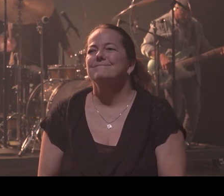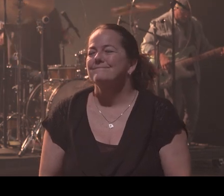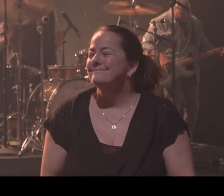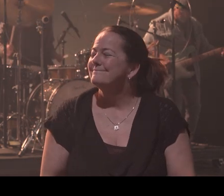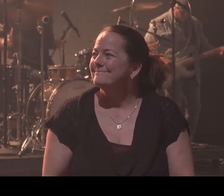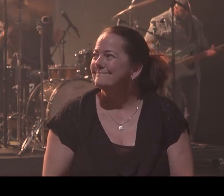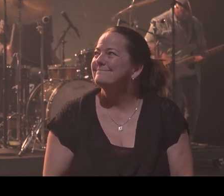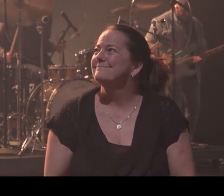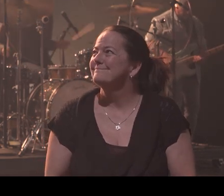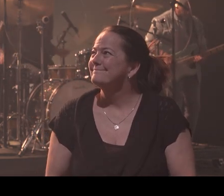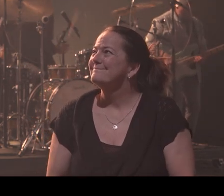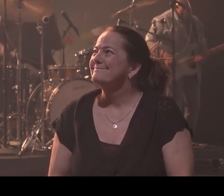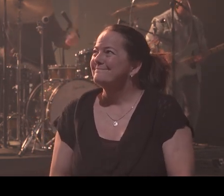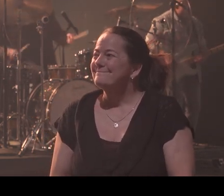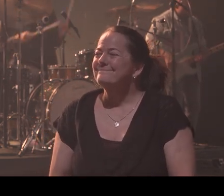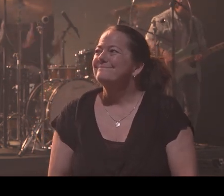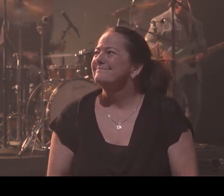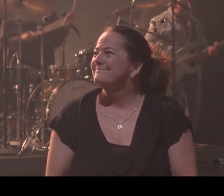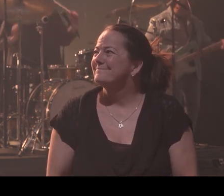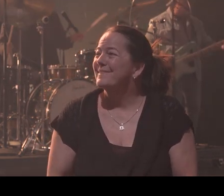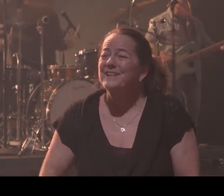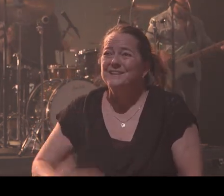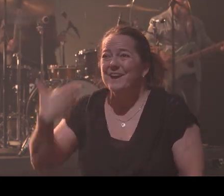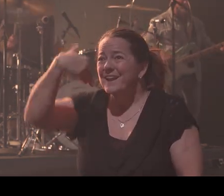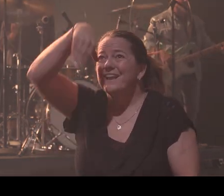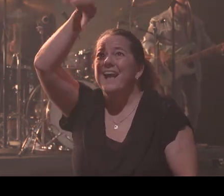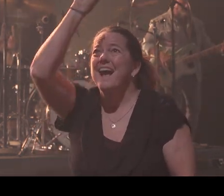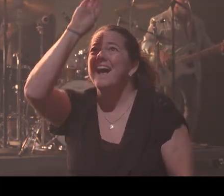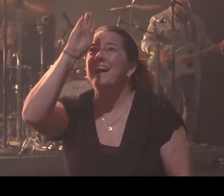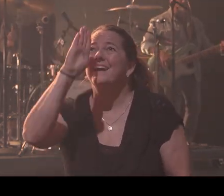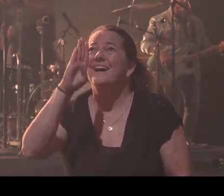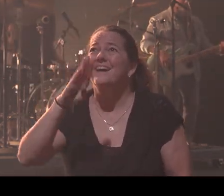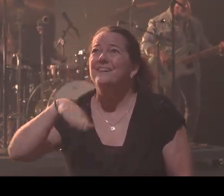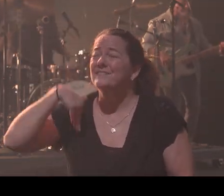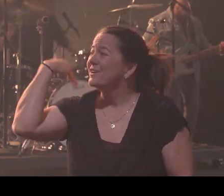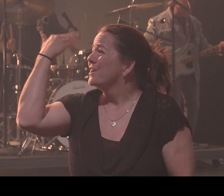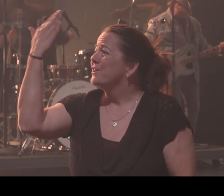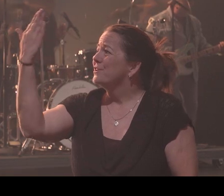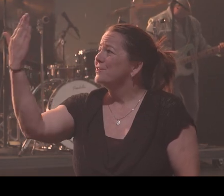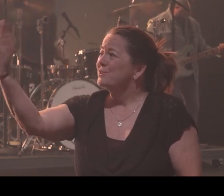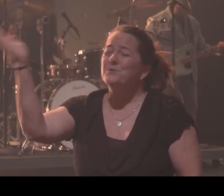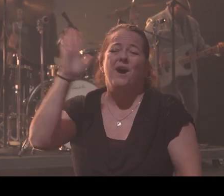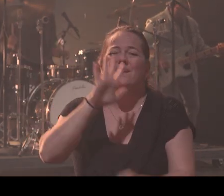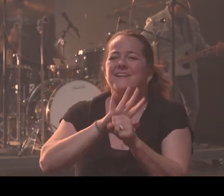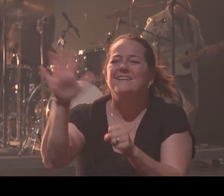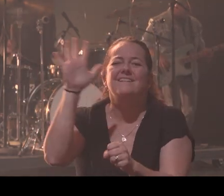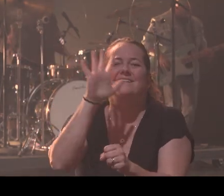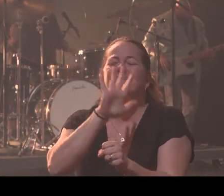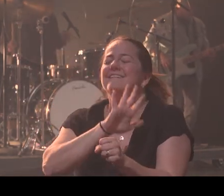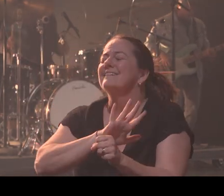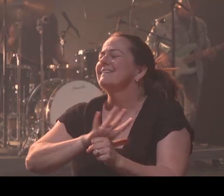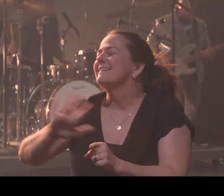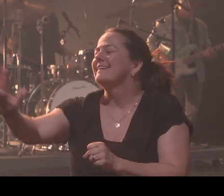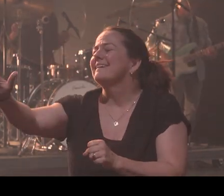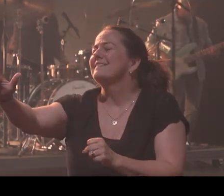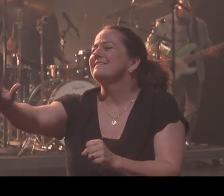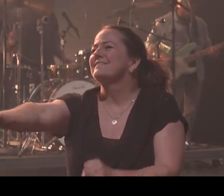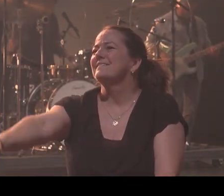Cause you are enough Jireh You are enough He's always